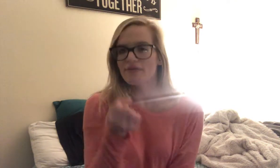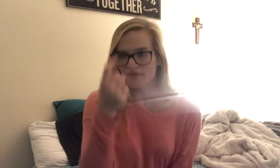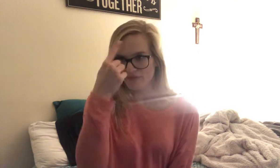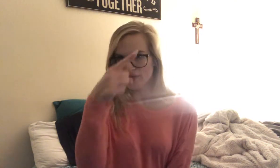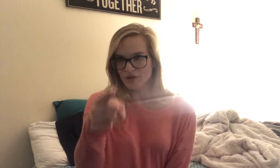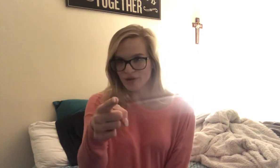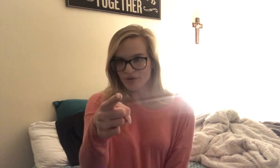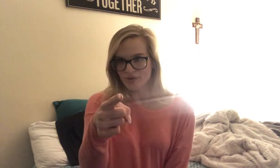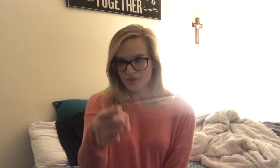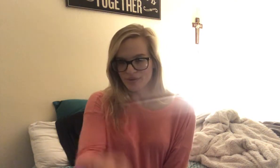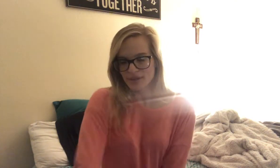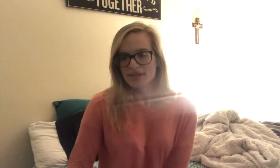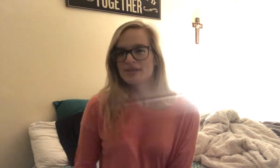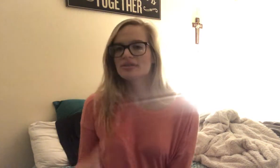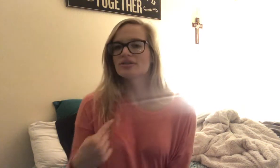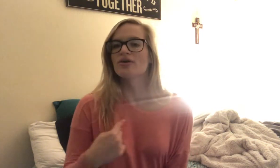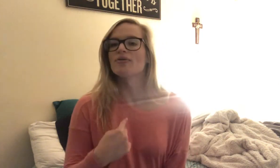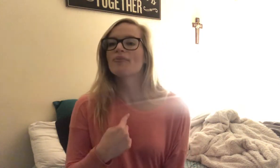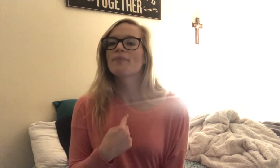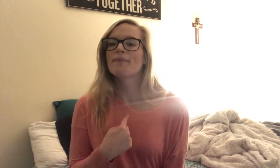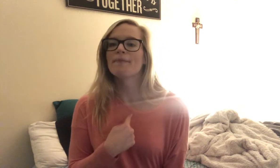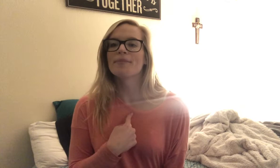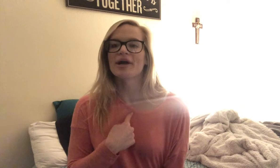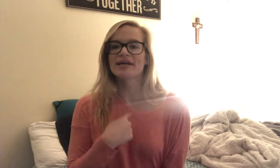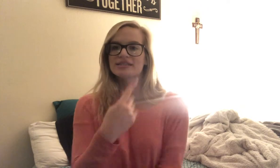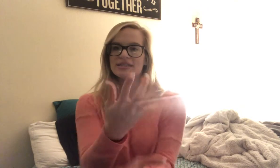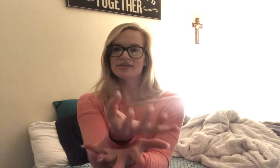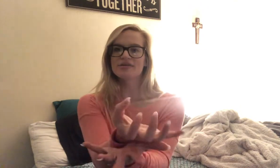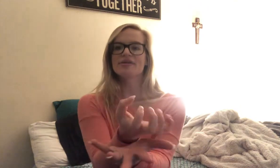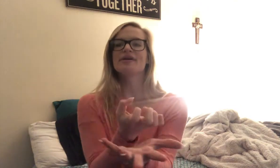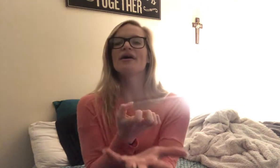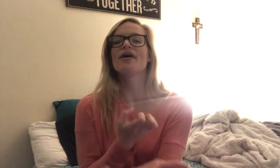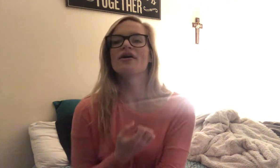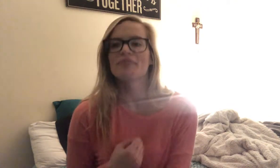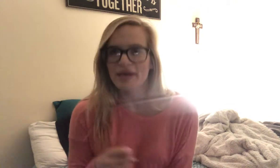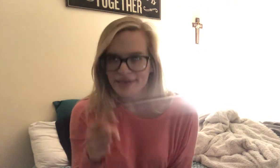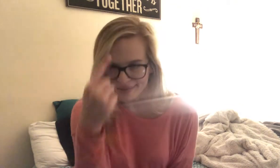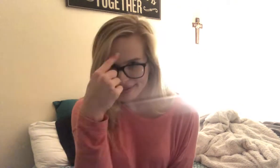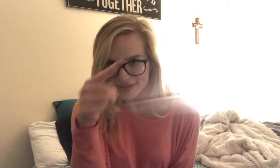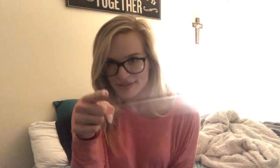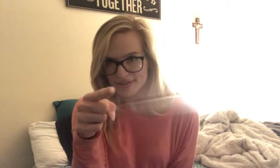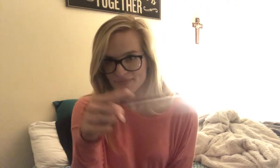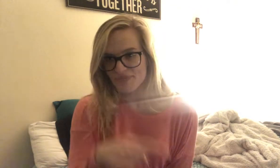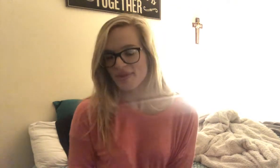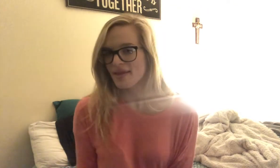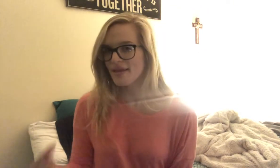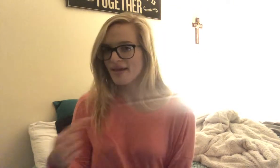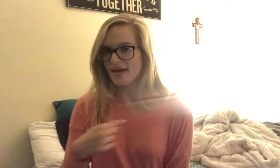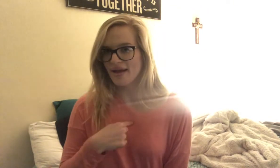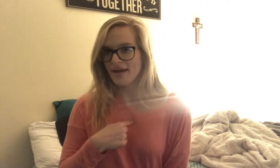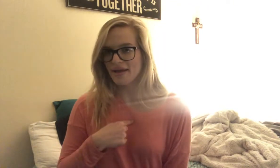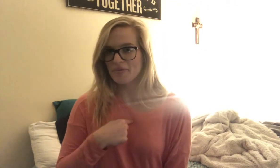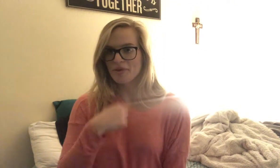For you. So. Practically. On my knees. I'm.